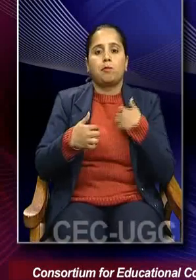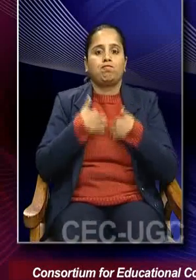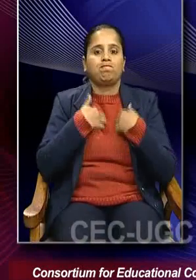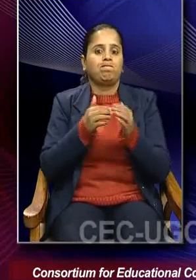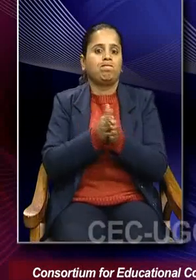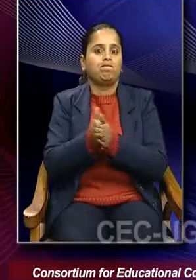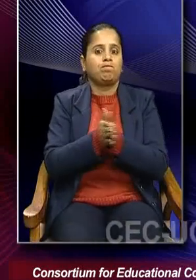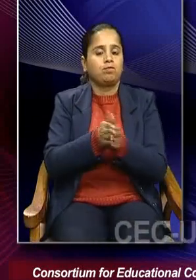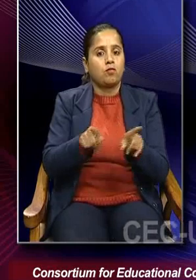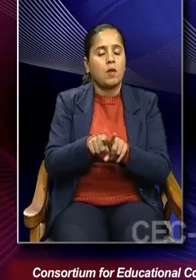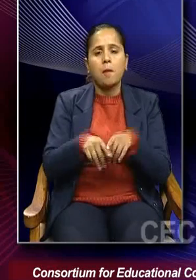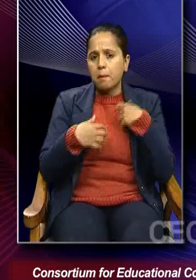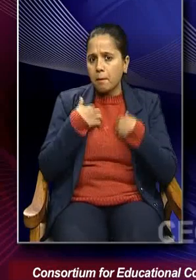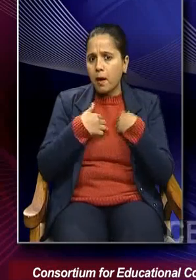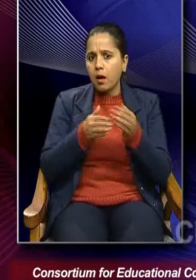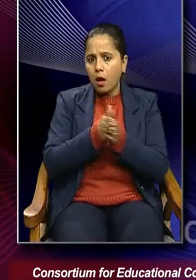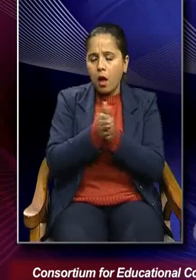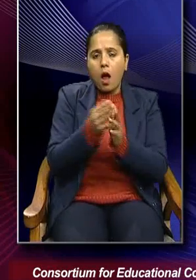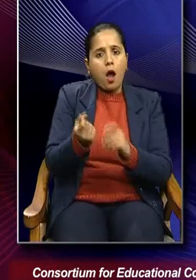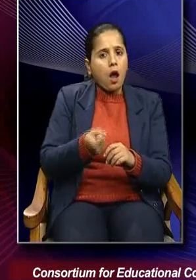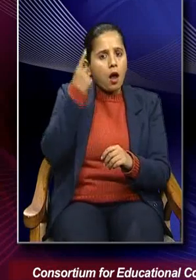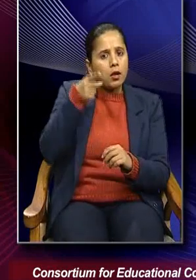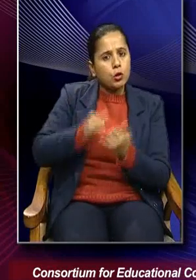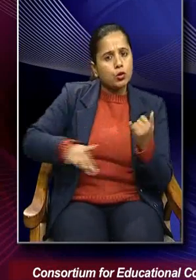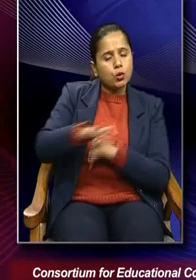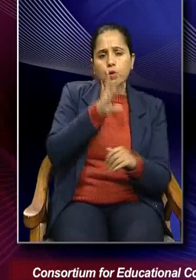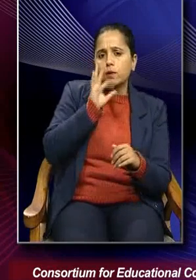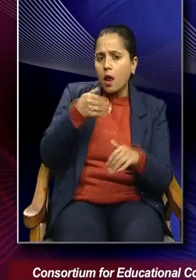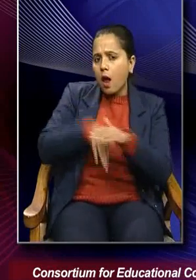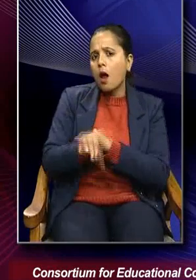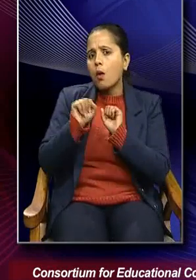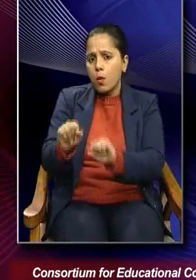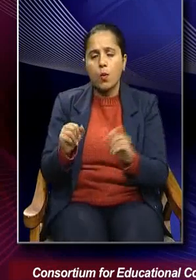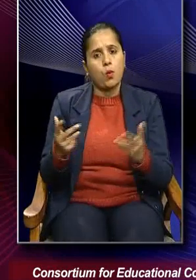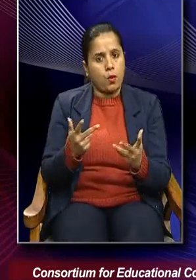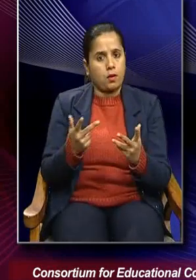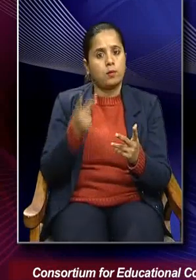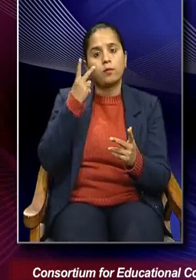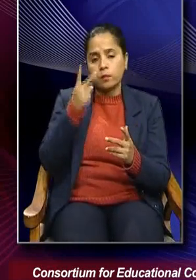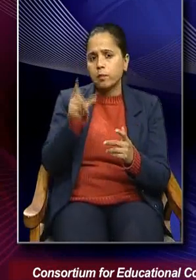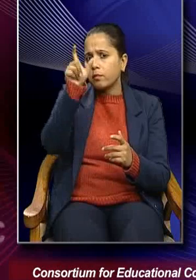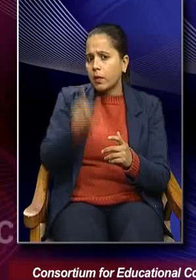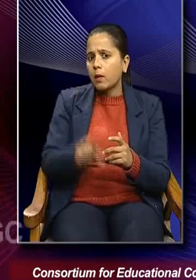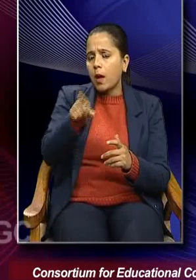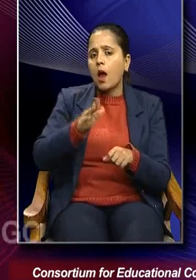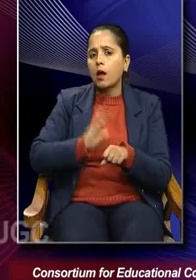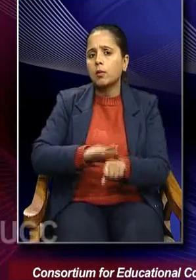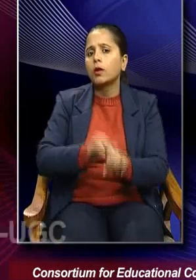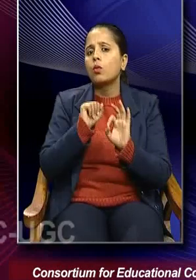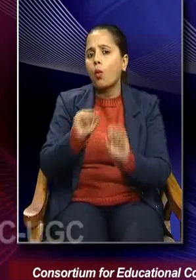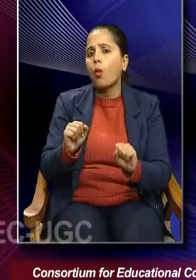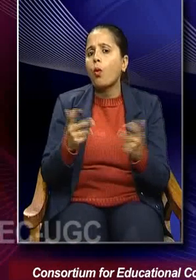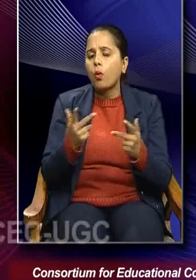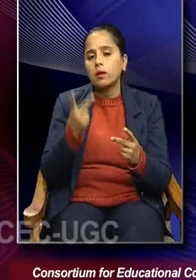you know. It's a passion to understand social reality the way people experiences it.